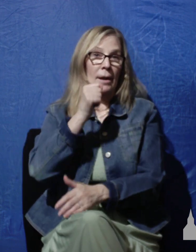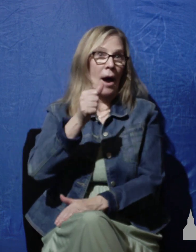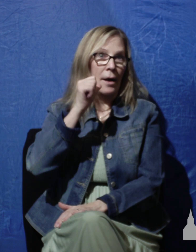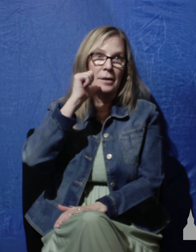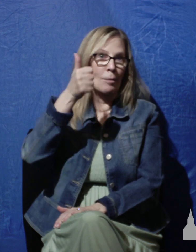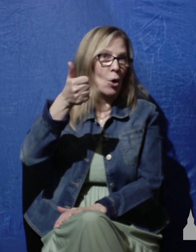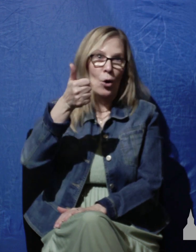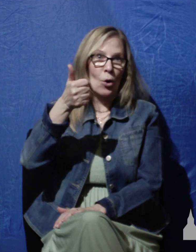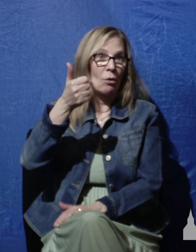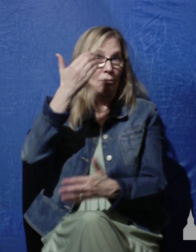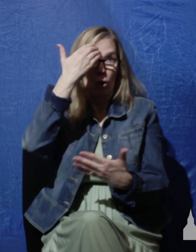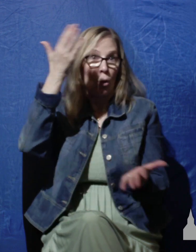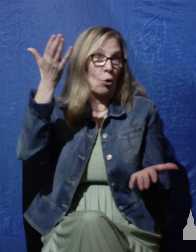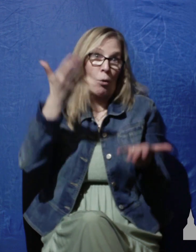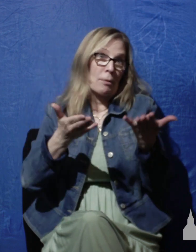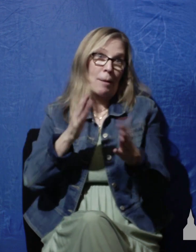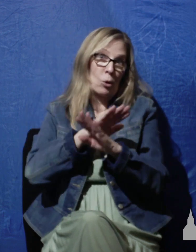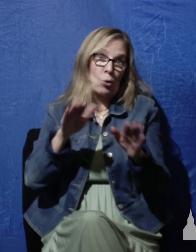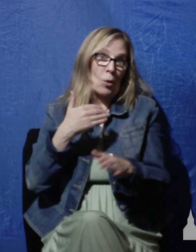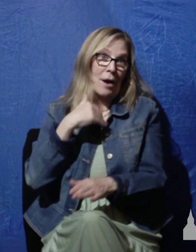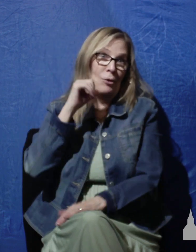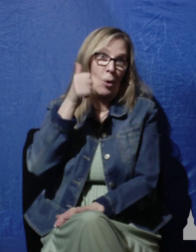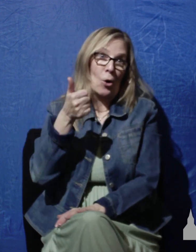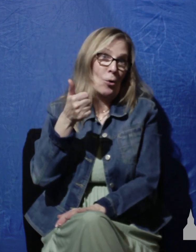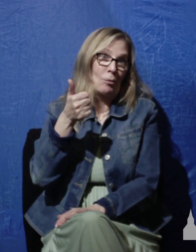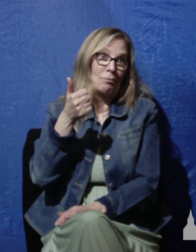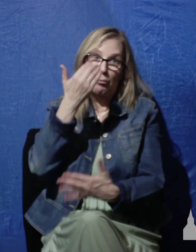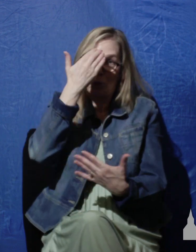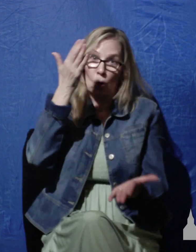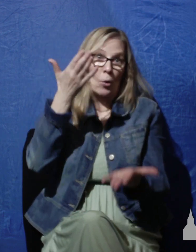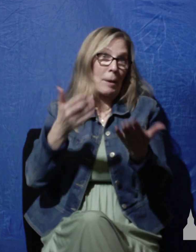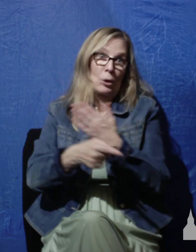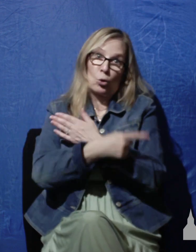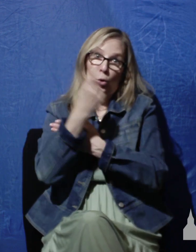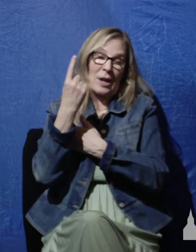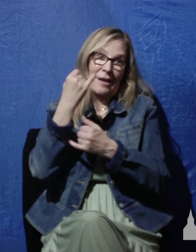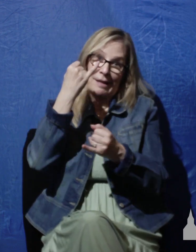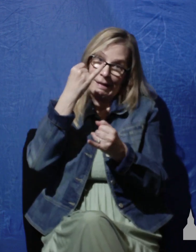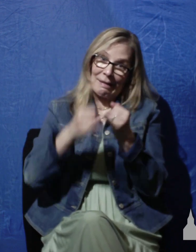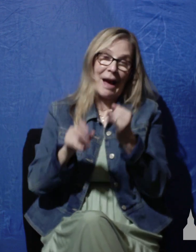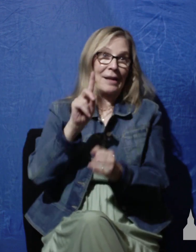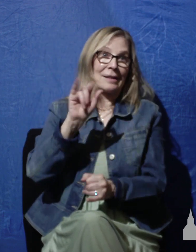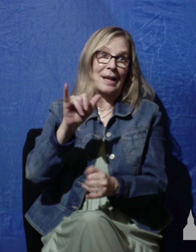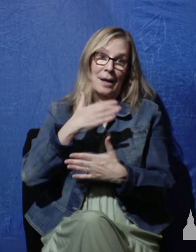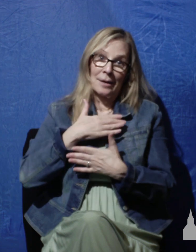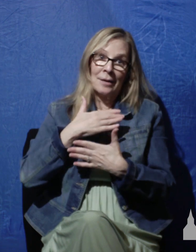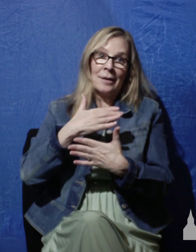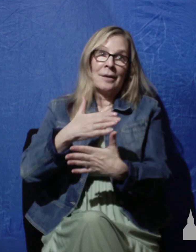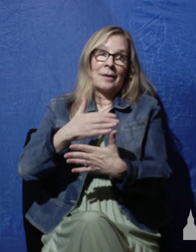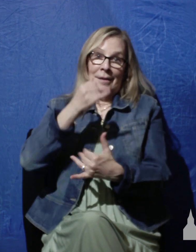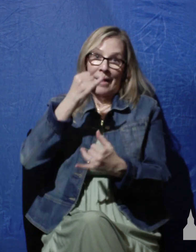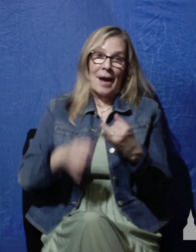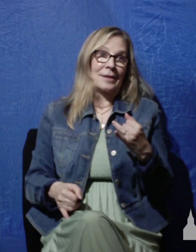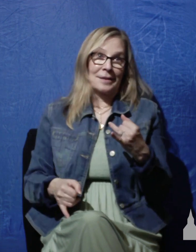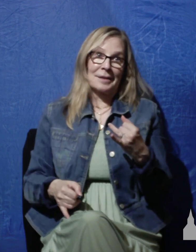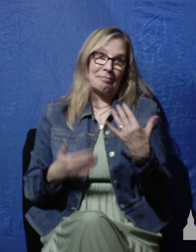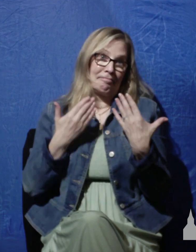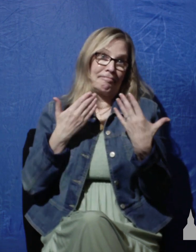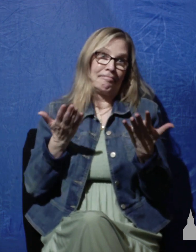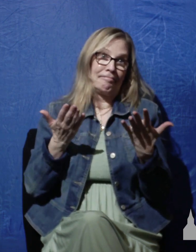tomorrow left you don't know if today is going to be the day that you breathe your last breath the scripture says